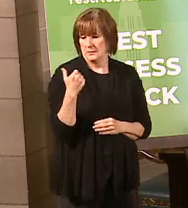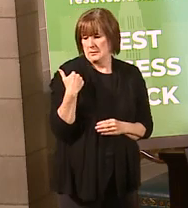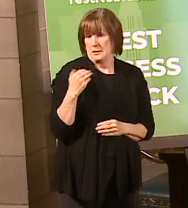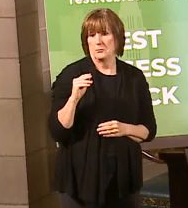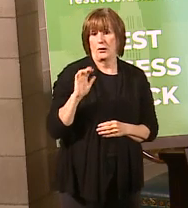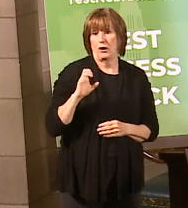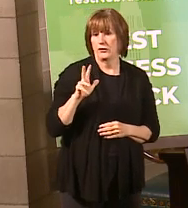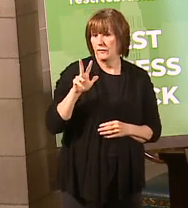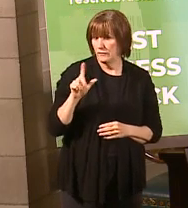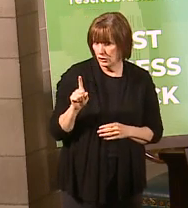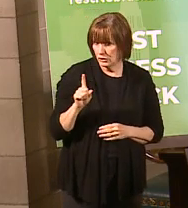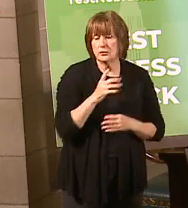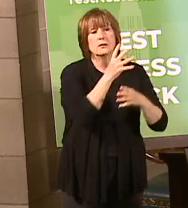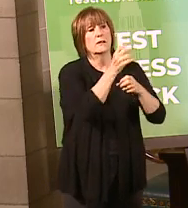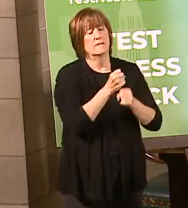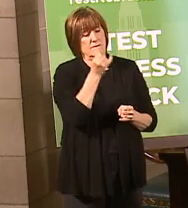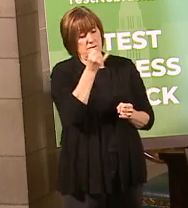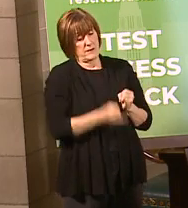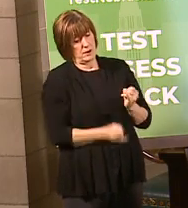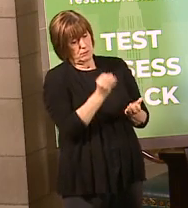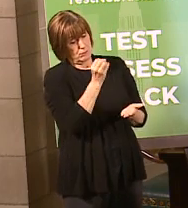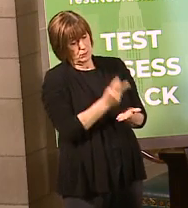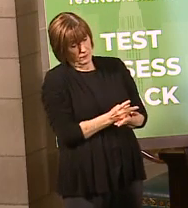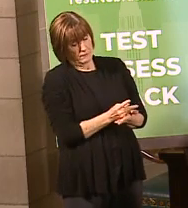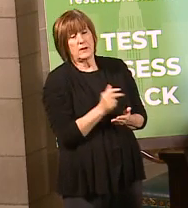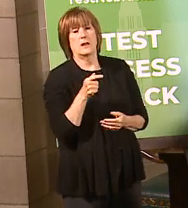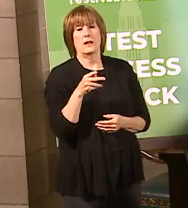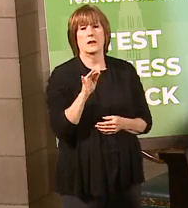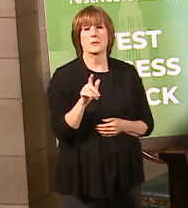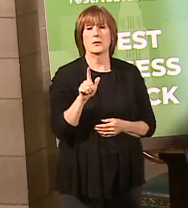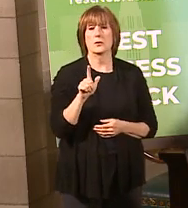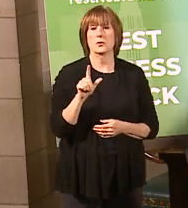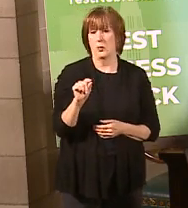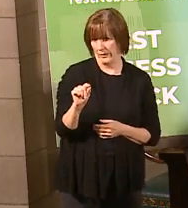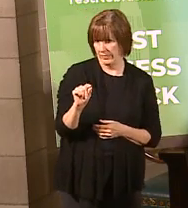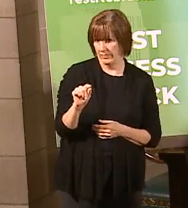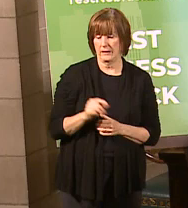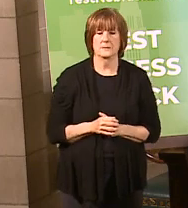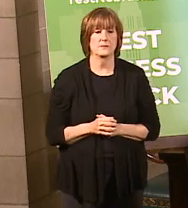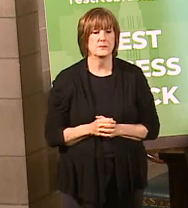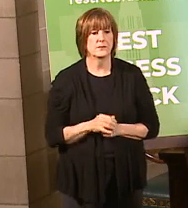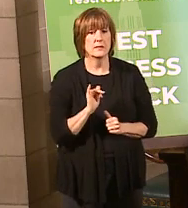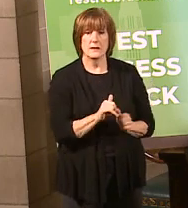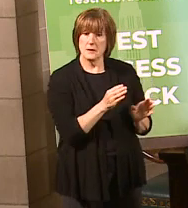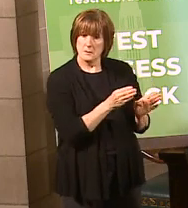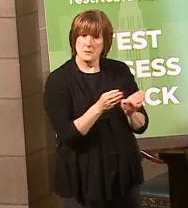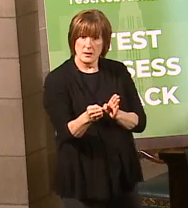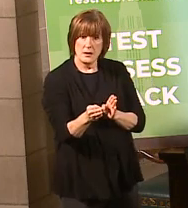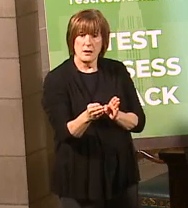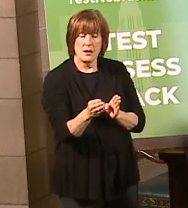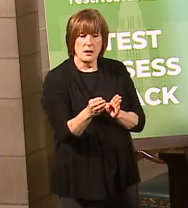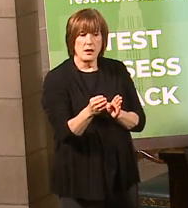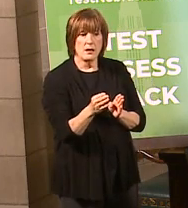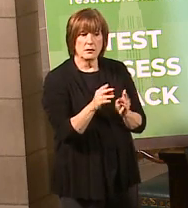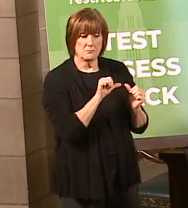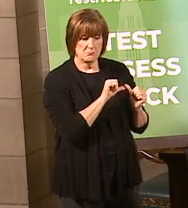and received final approval of that plan on April 20th. That plan does run